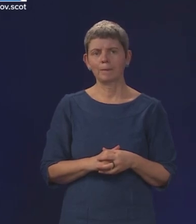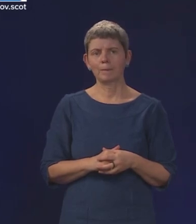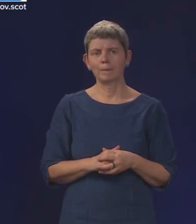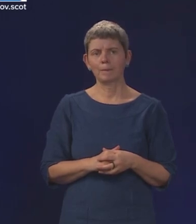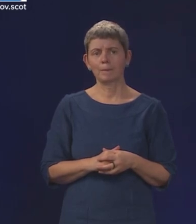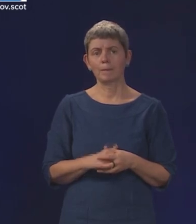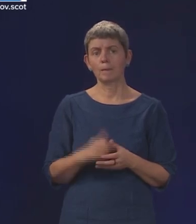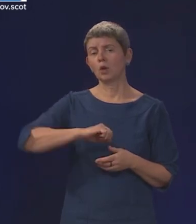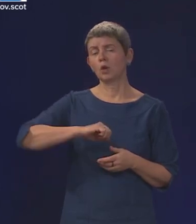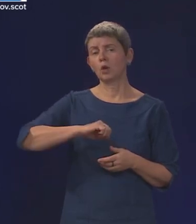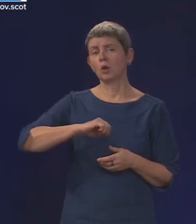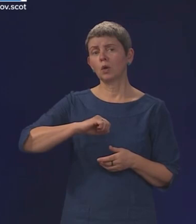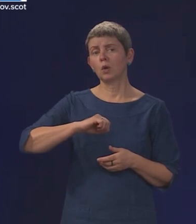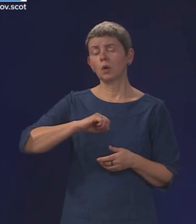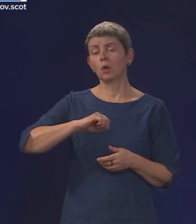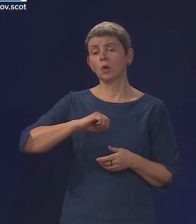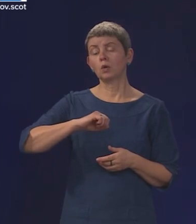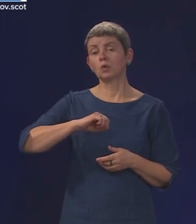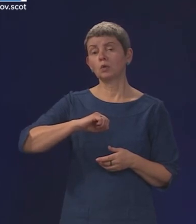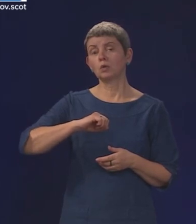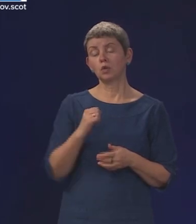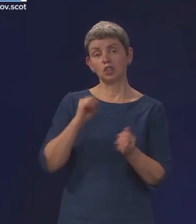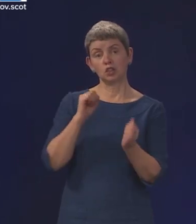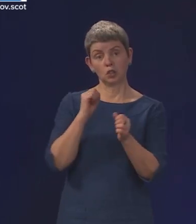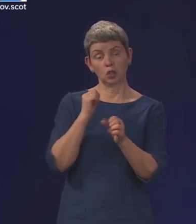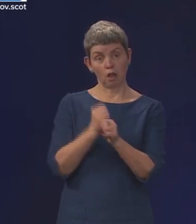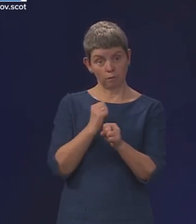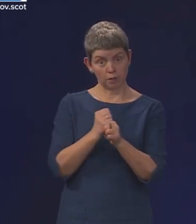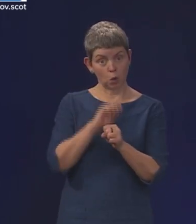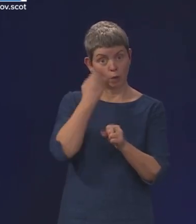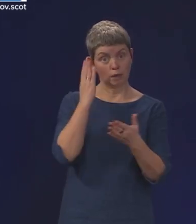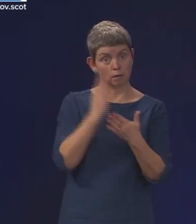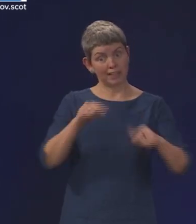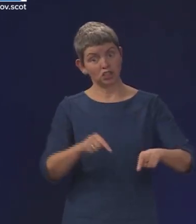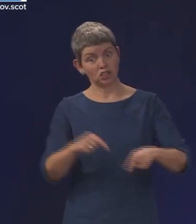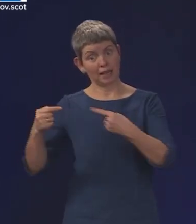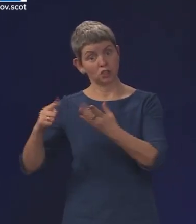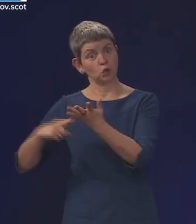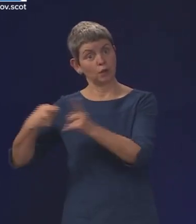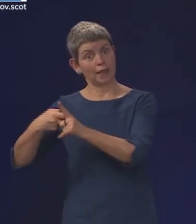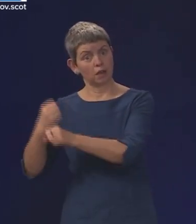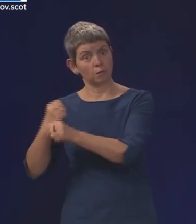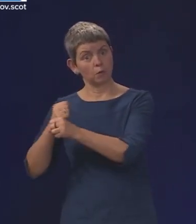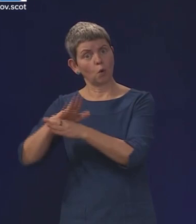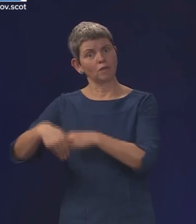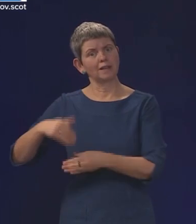mount a legal challenge to the Section 35 order, and when can we expect that announcement? And on a slightly different issue,